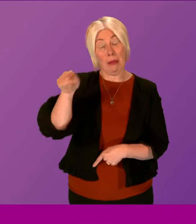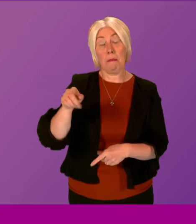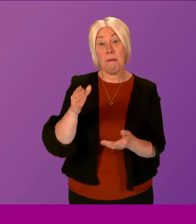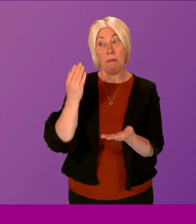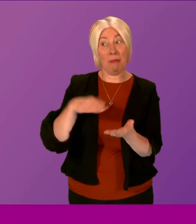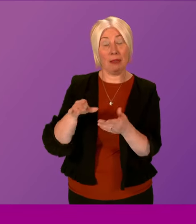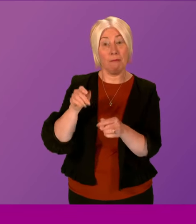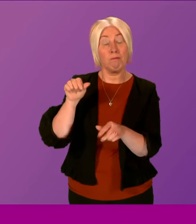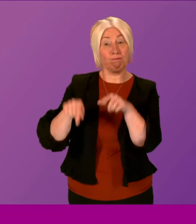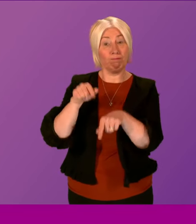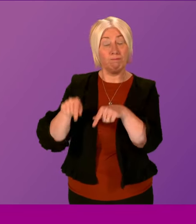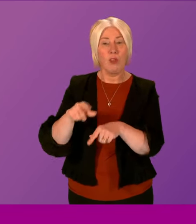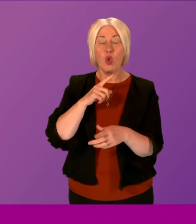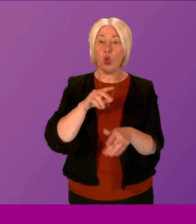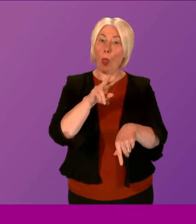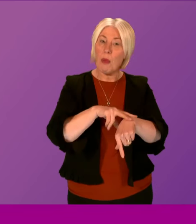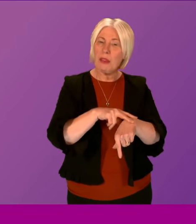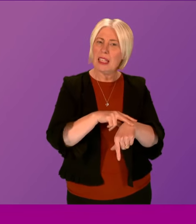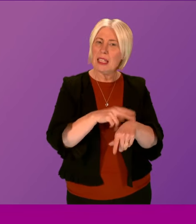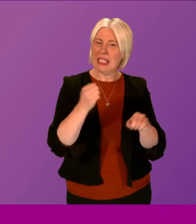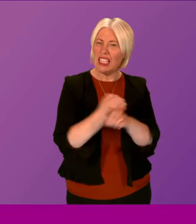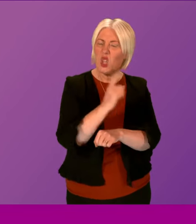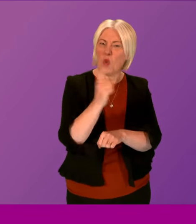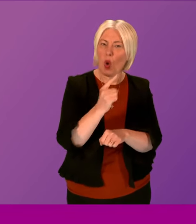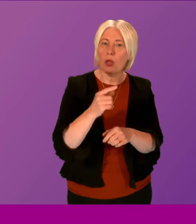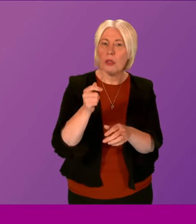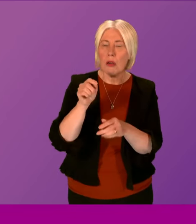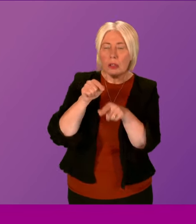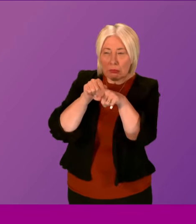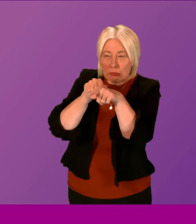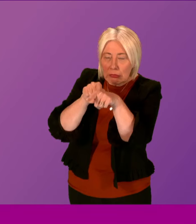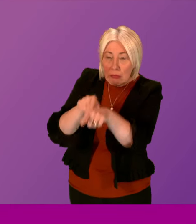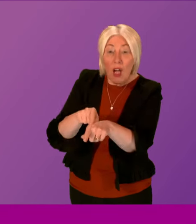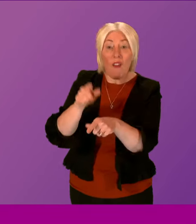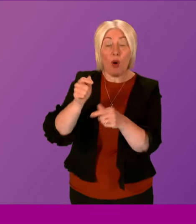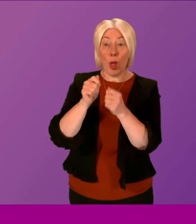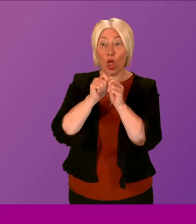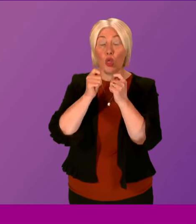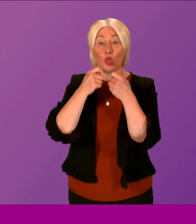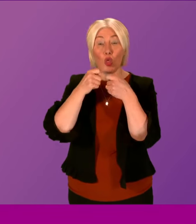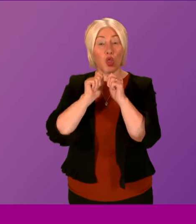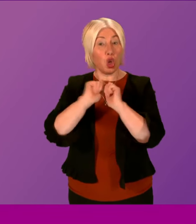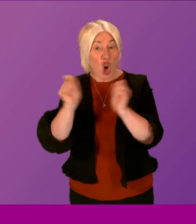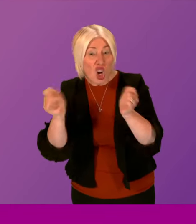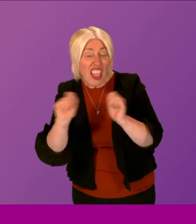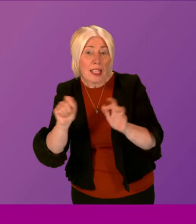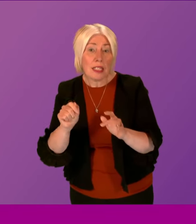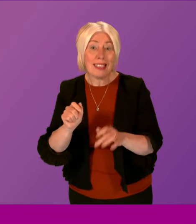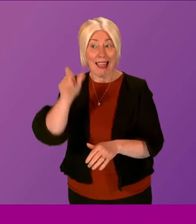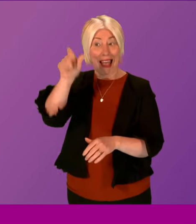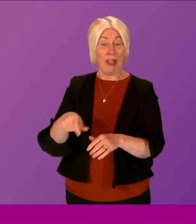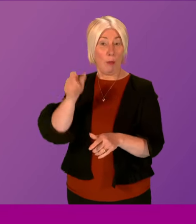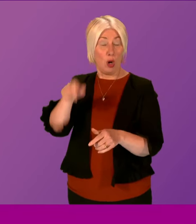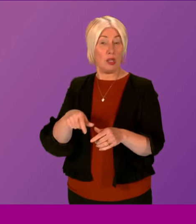response from the police was to launch a surveillance operation targeting the journalists and the whistleblowers. One of the